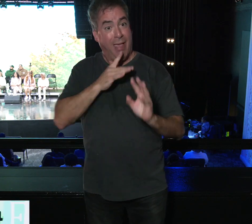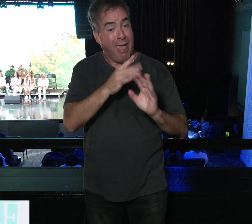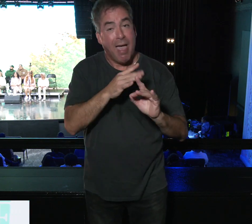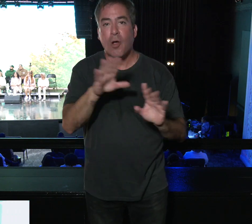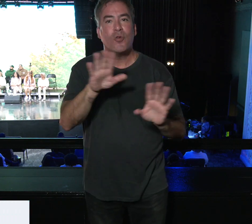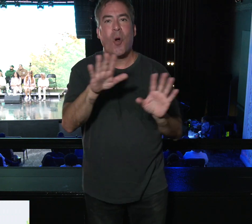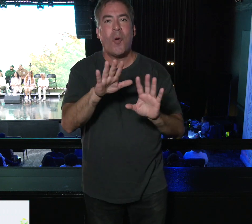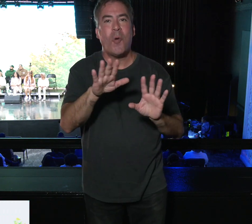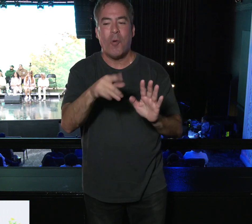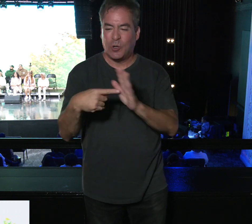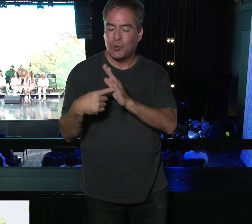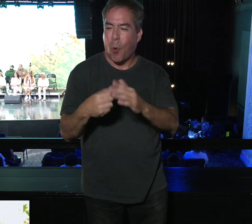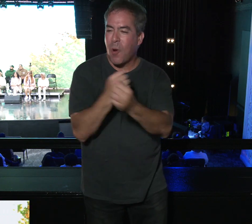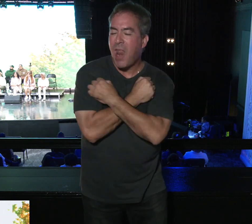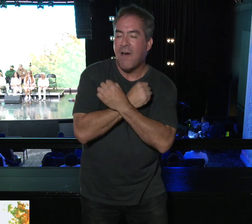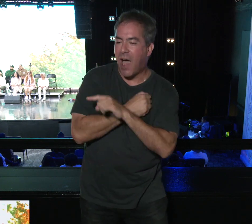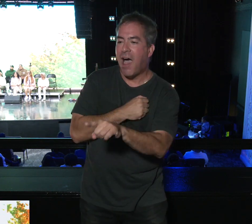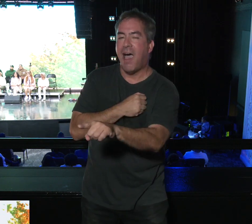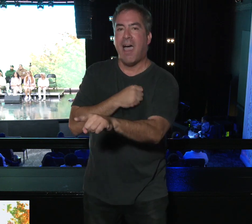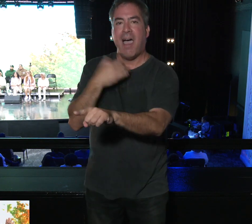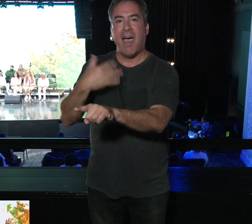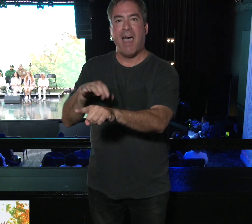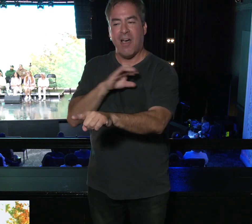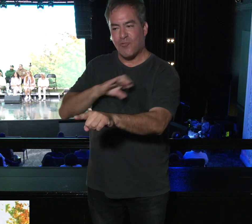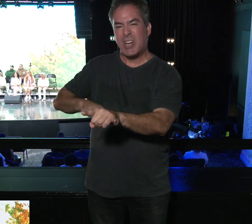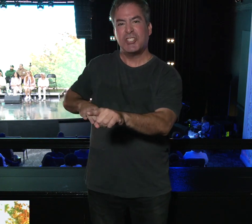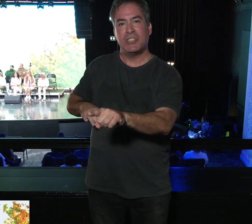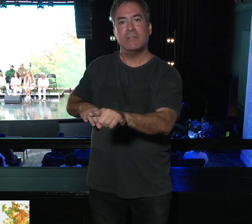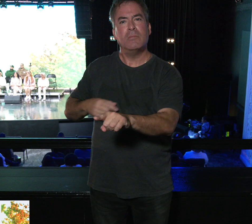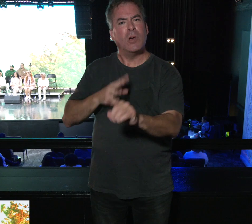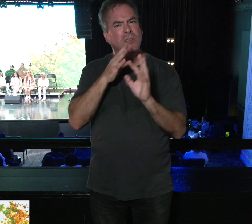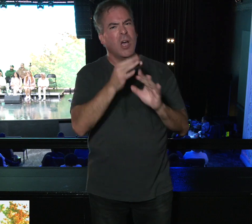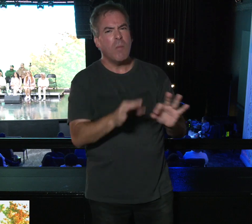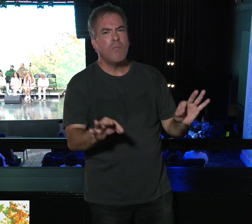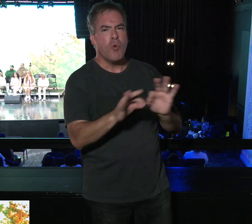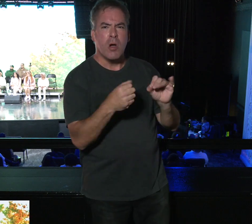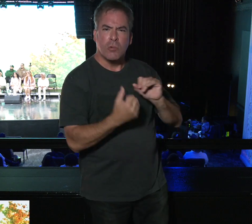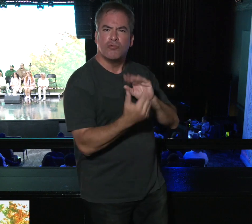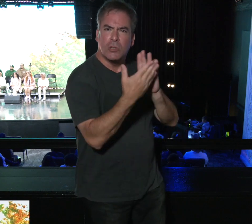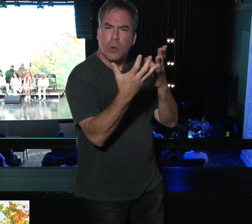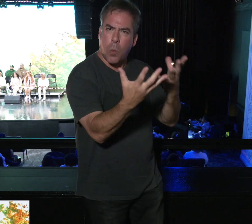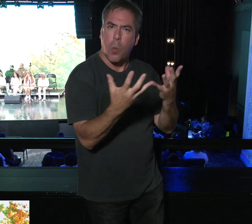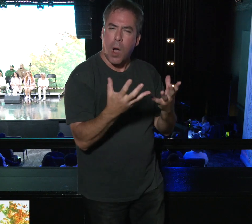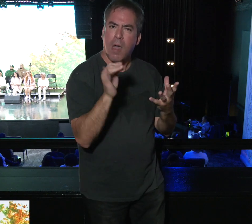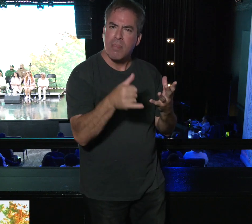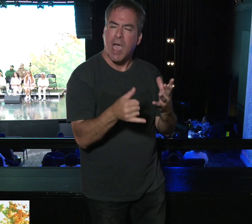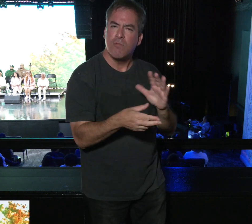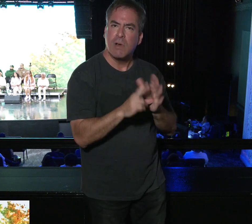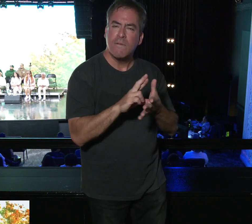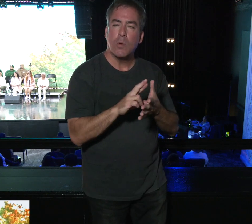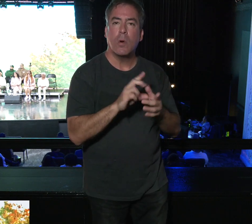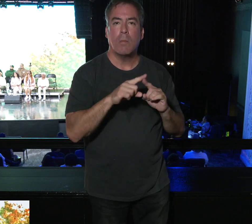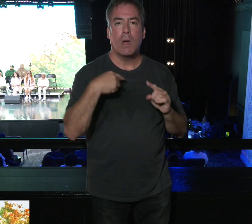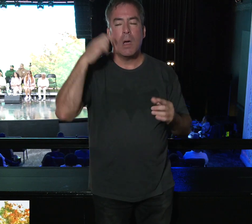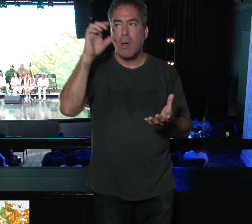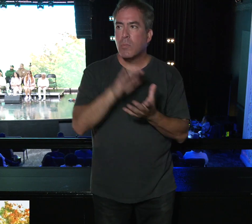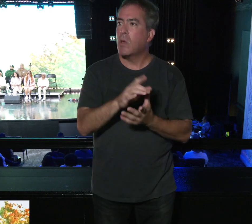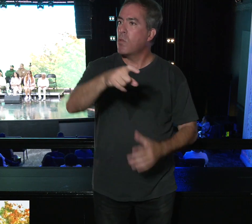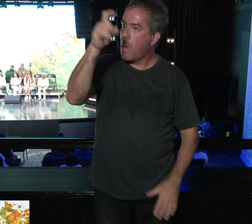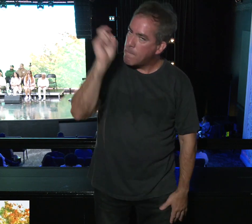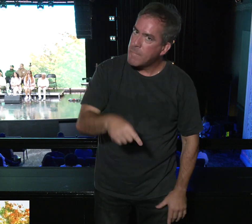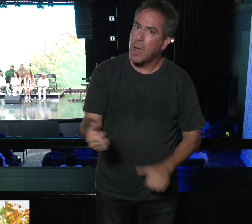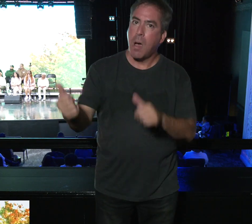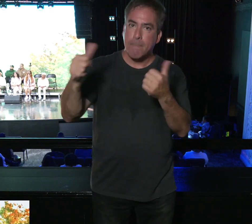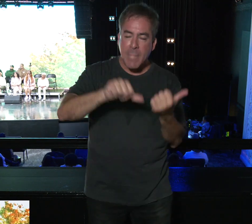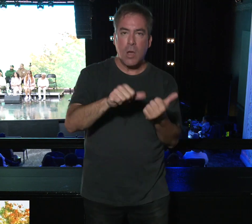love. But tongues is important, and so I want to address it. I want to go through this. And I do believe that you must be